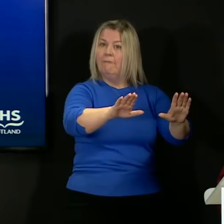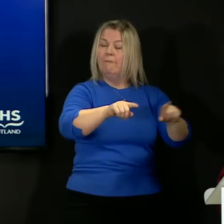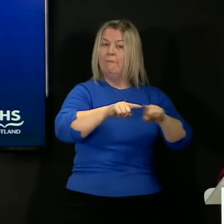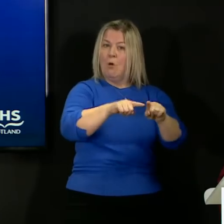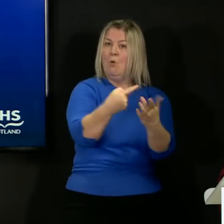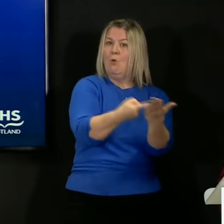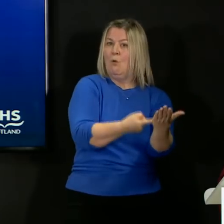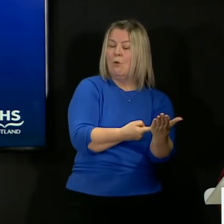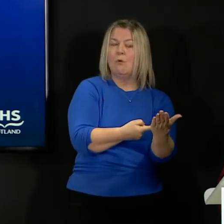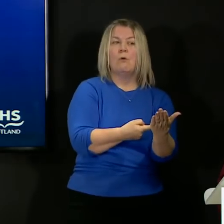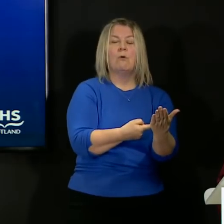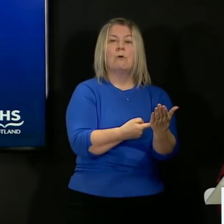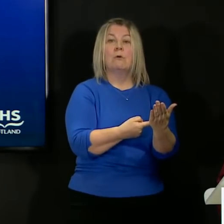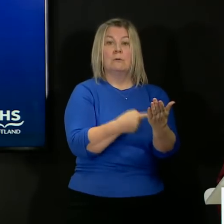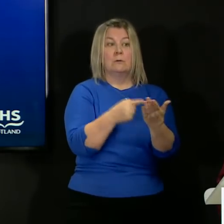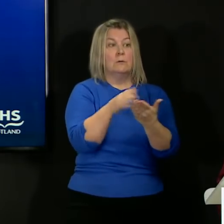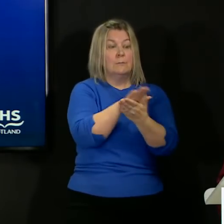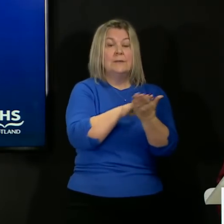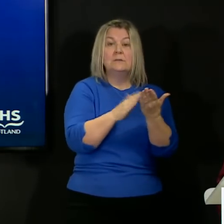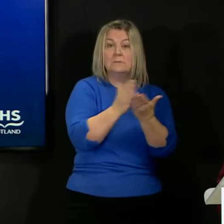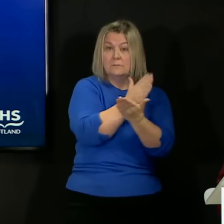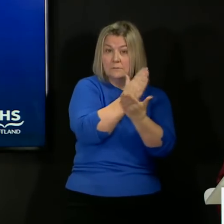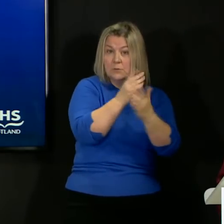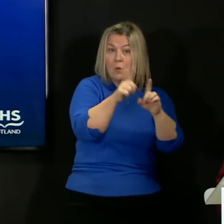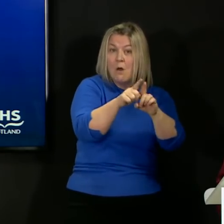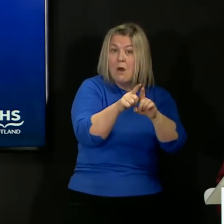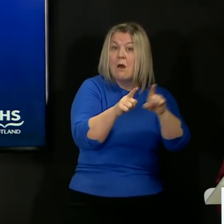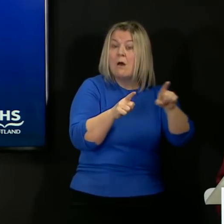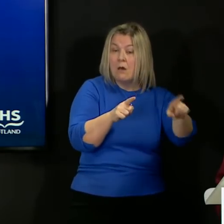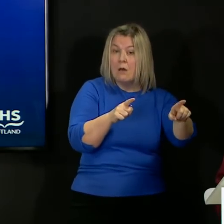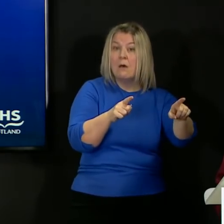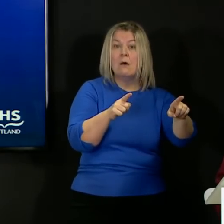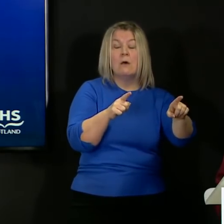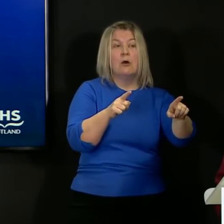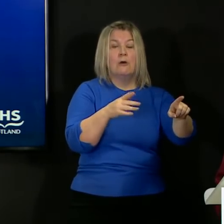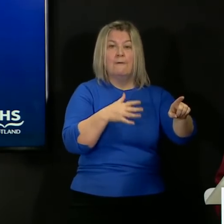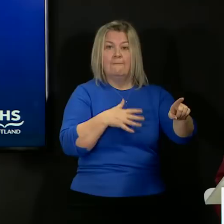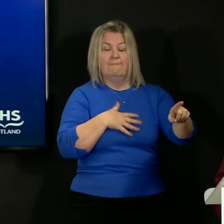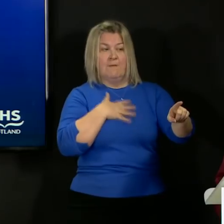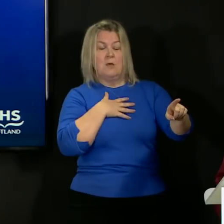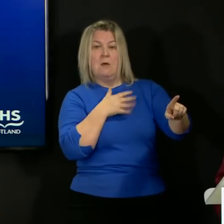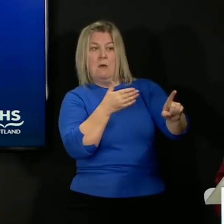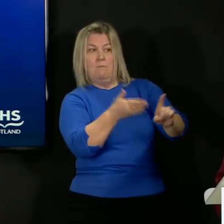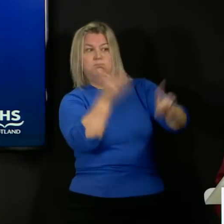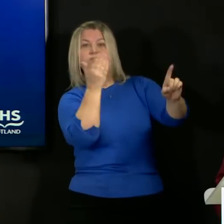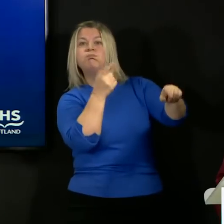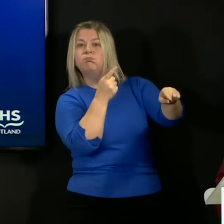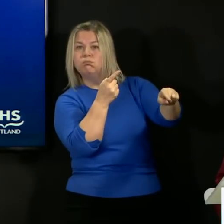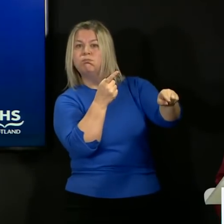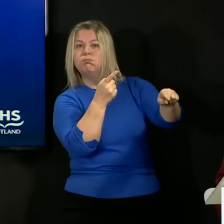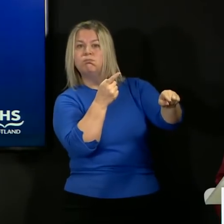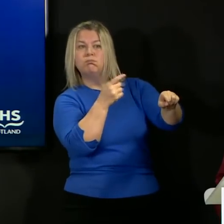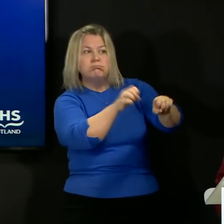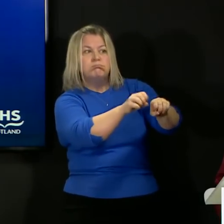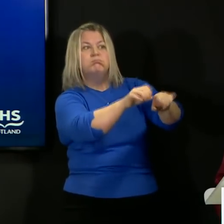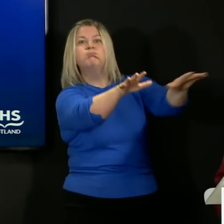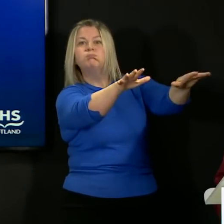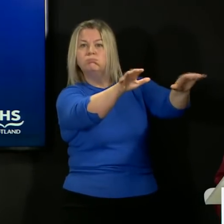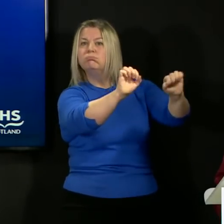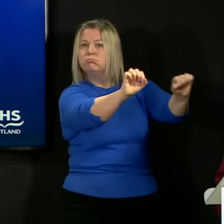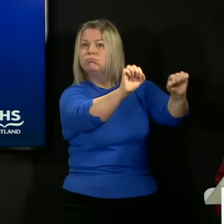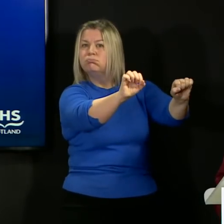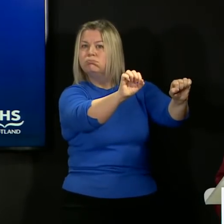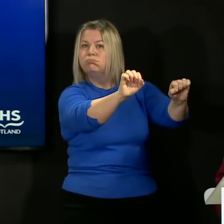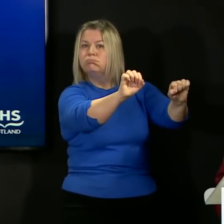also able to ensure that we are then even more alert to the prevalence of the virus